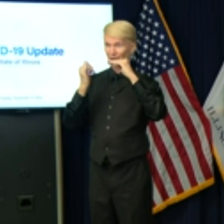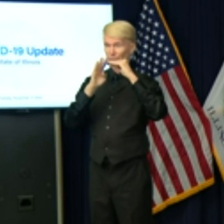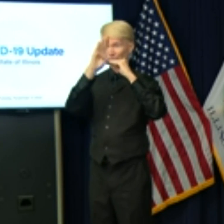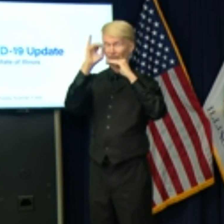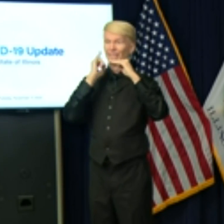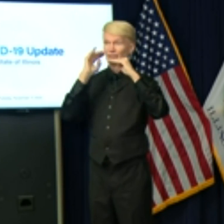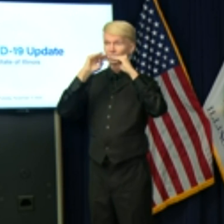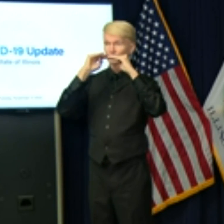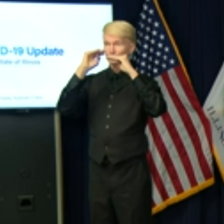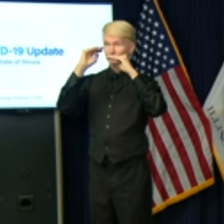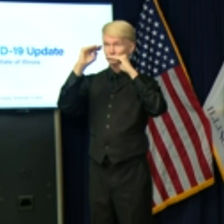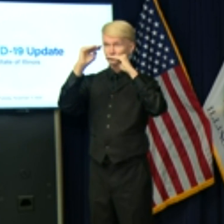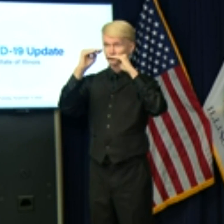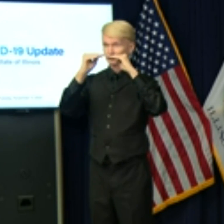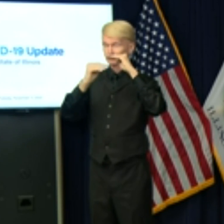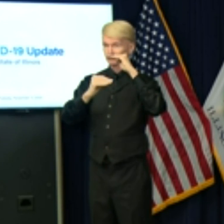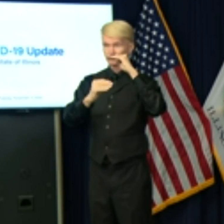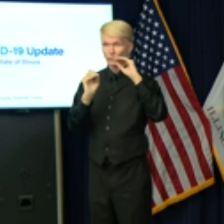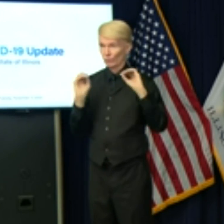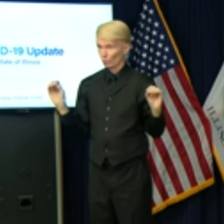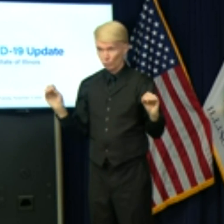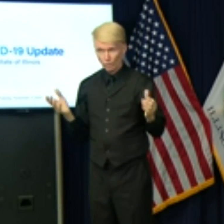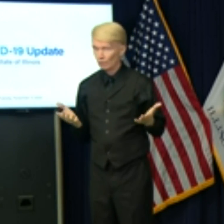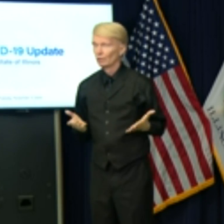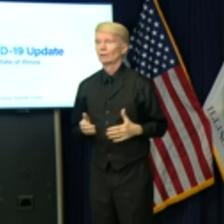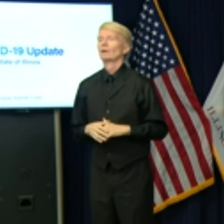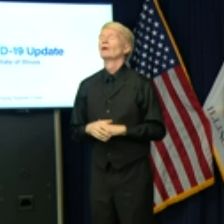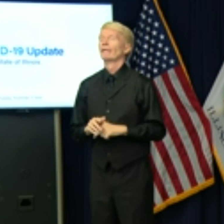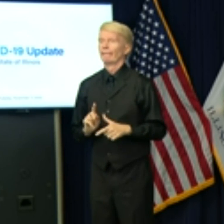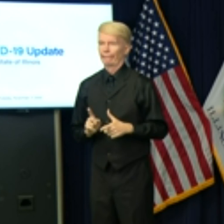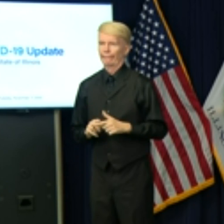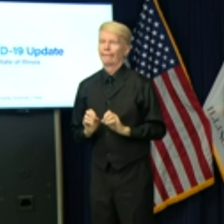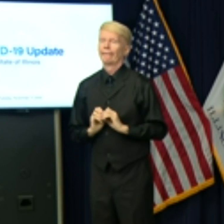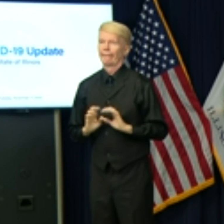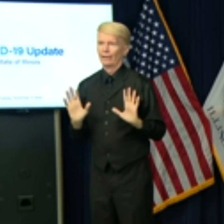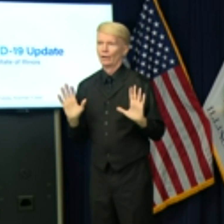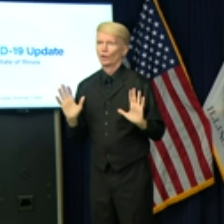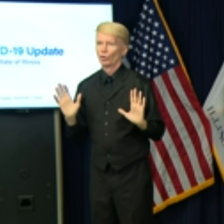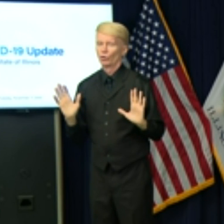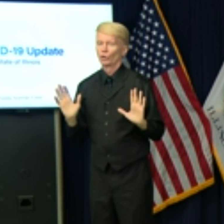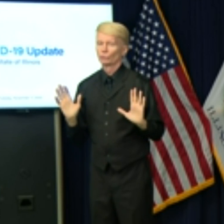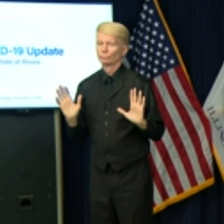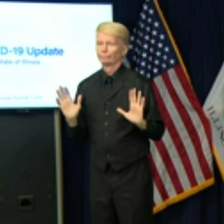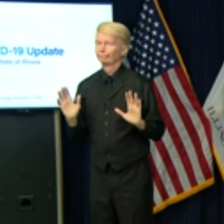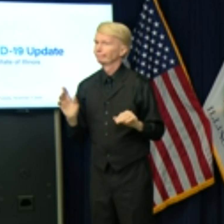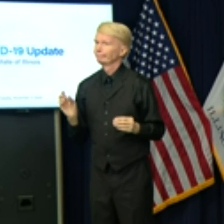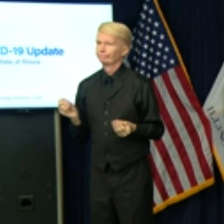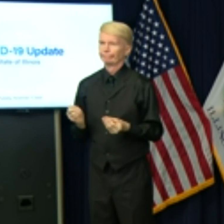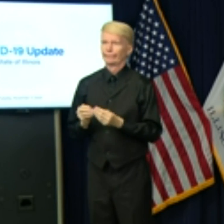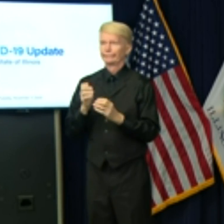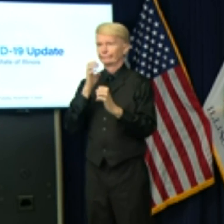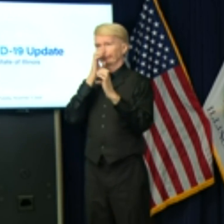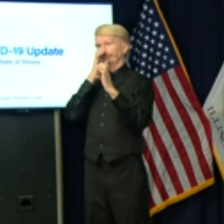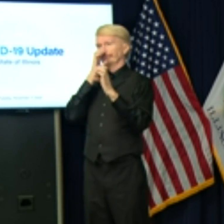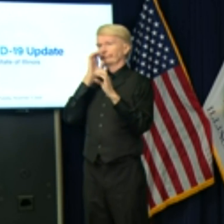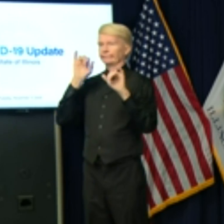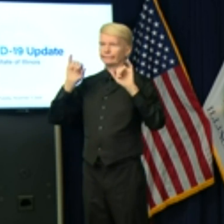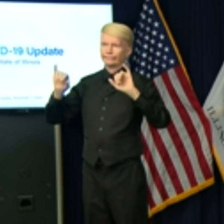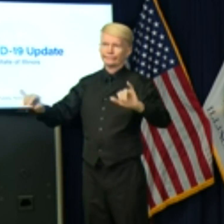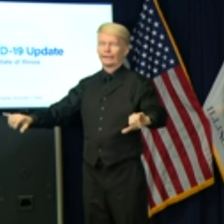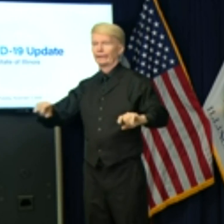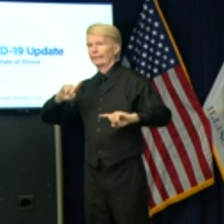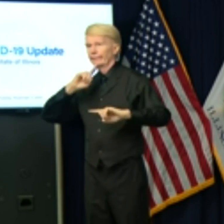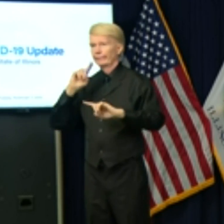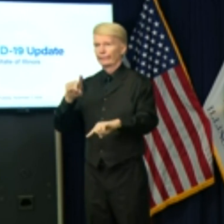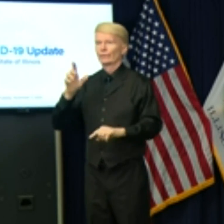this curve, then it is clear that we're going to have to take more difficult measures and go to a stay-at-home order. But